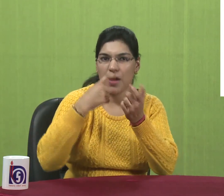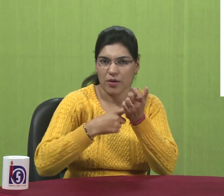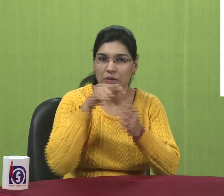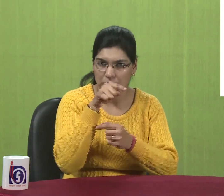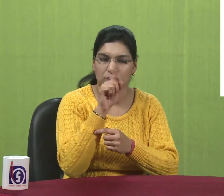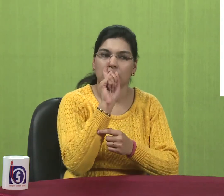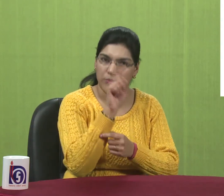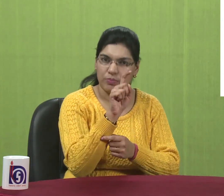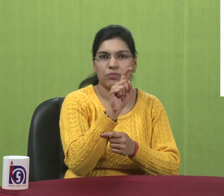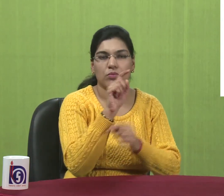Folder. Make.